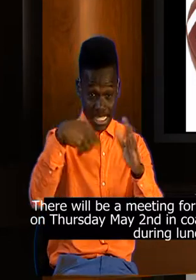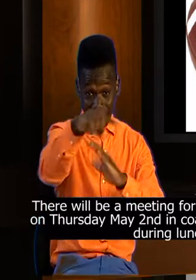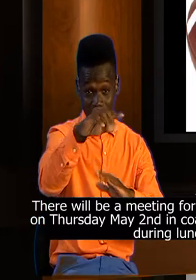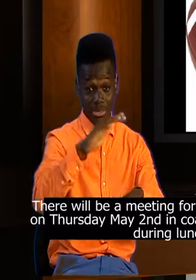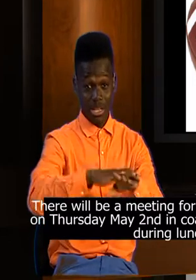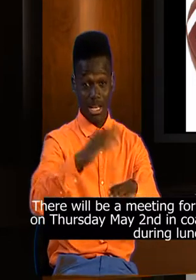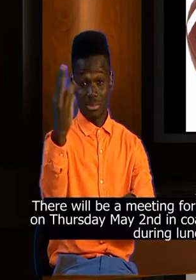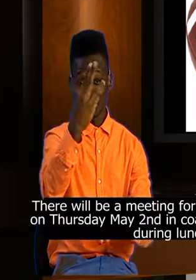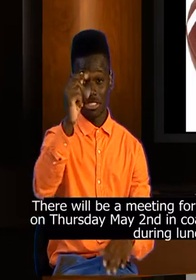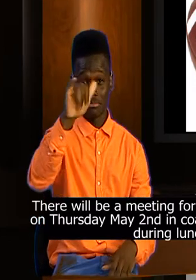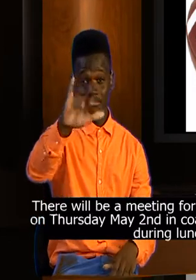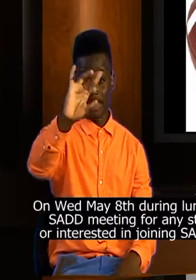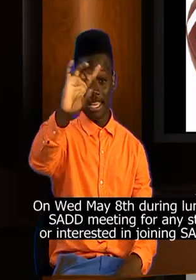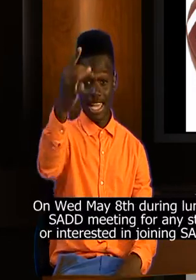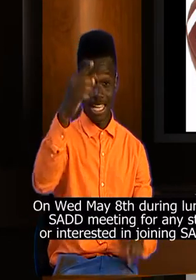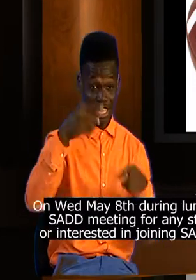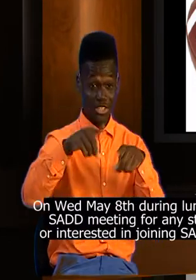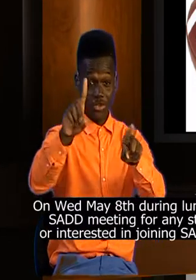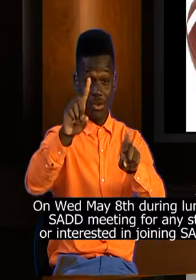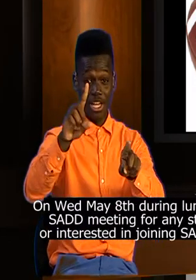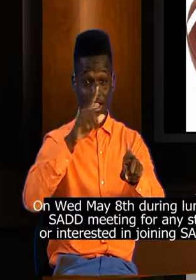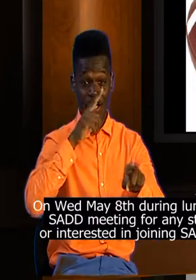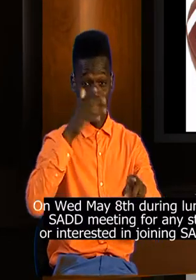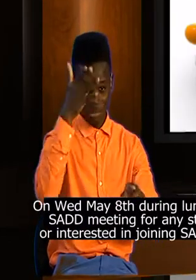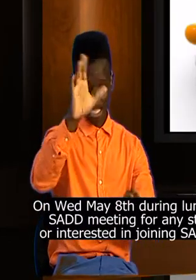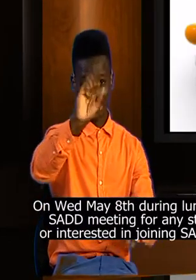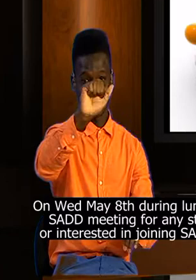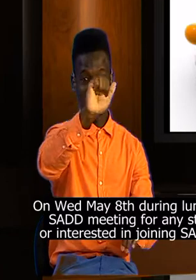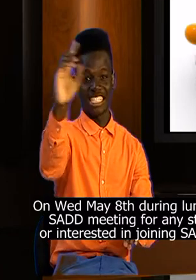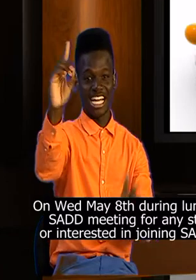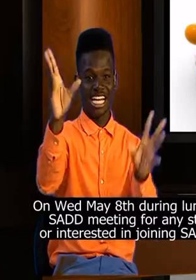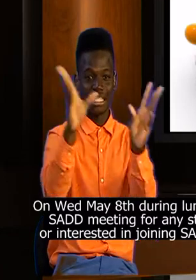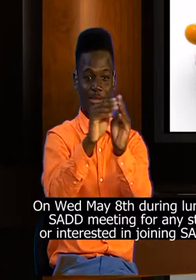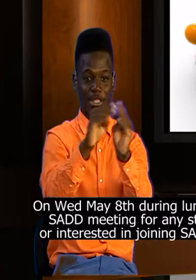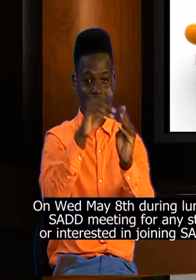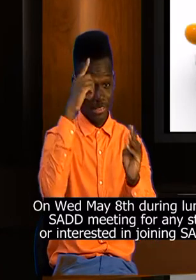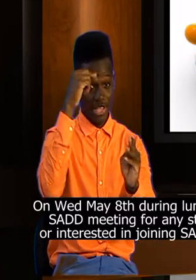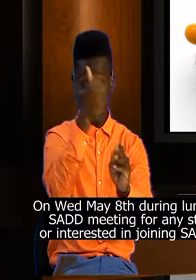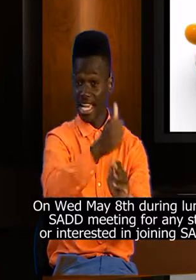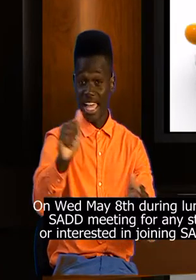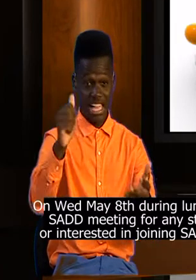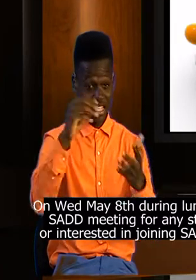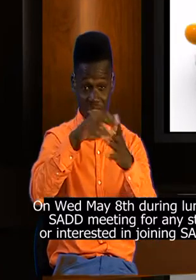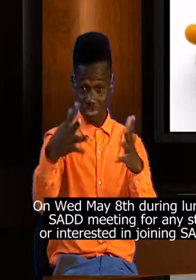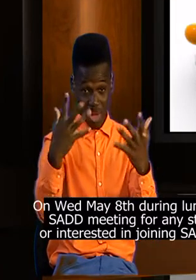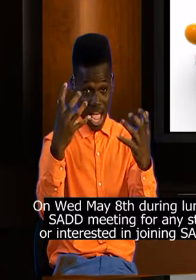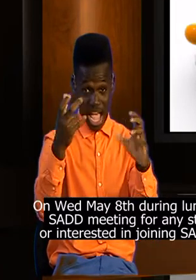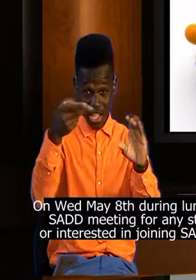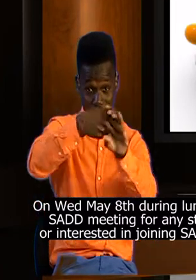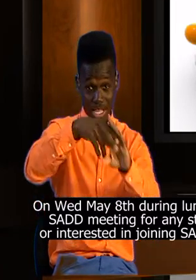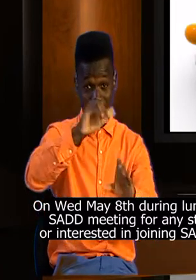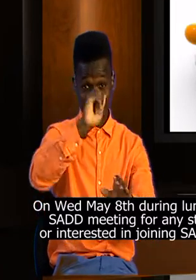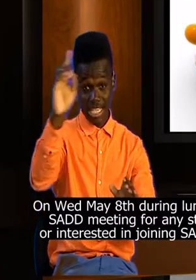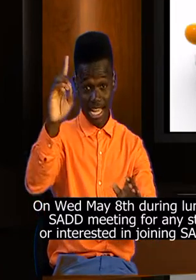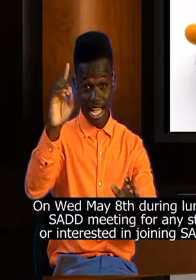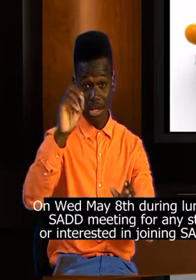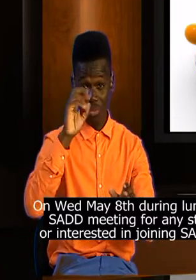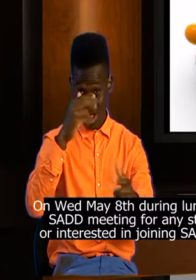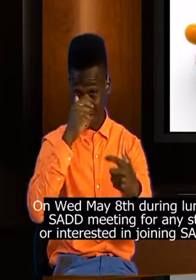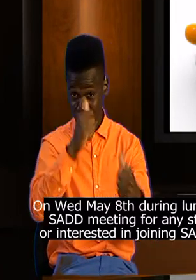Next week on Wednesday May 8th during lunch there will be a SAD meeting for any students in SAD or